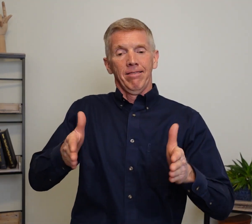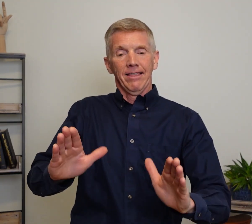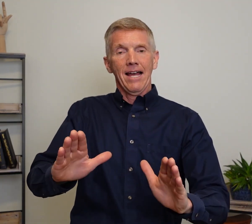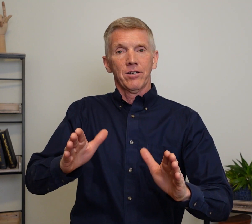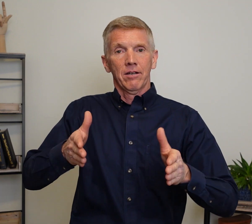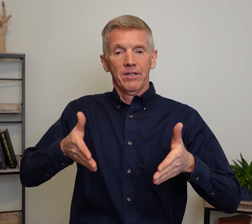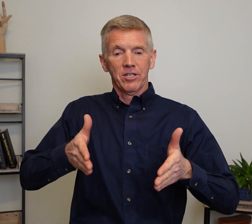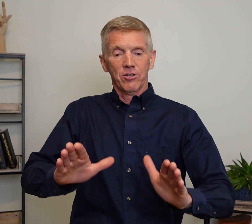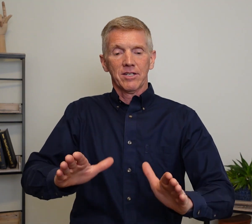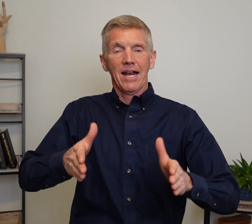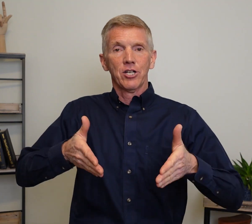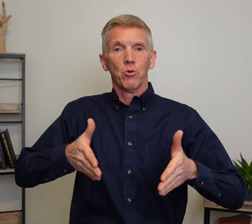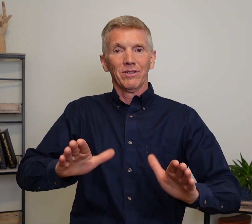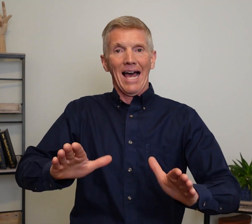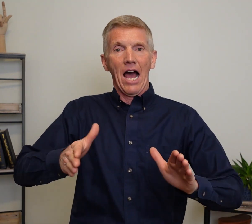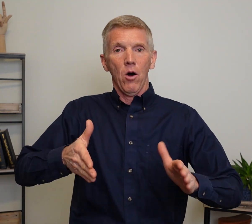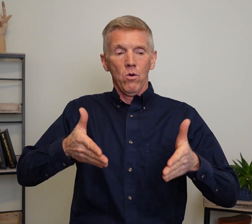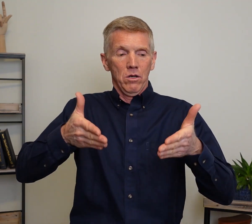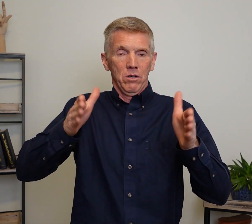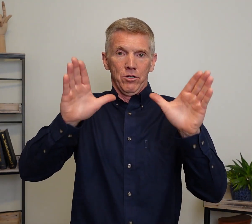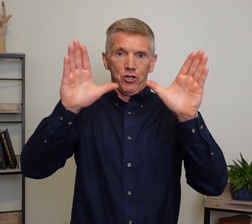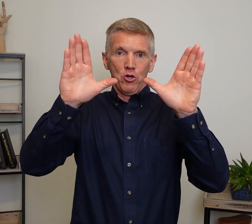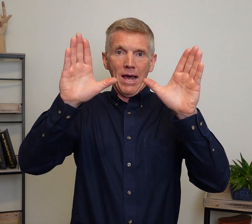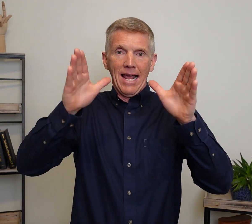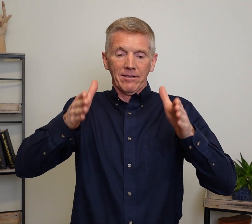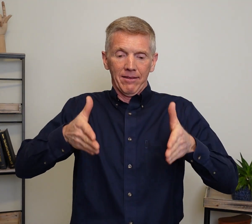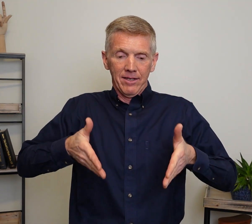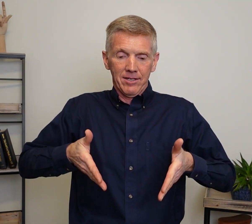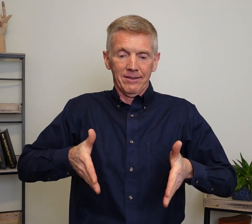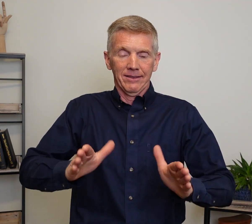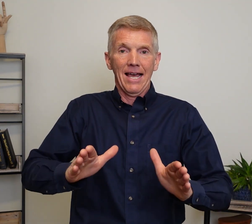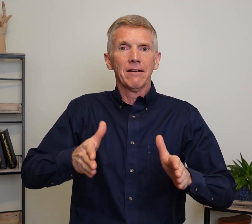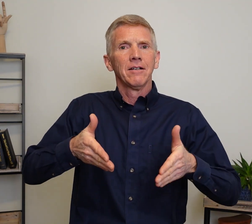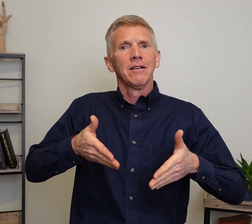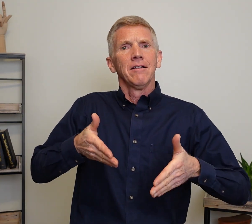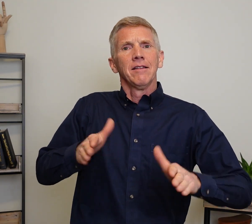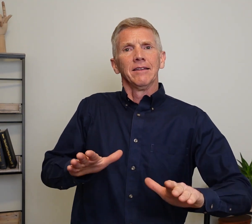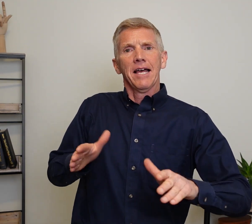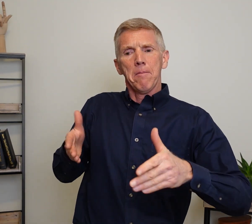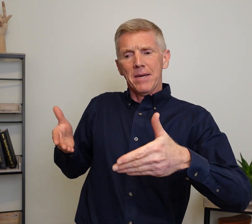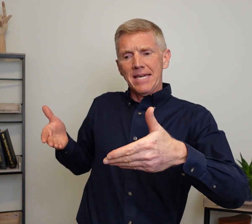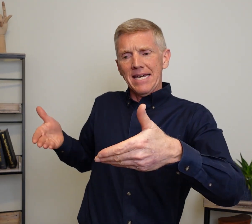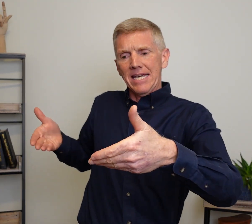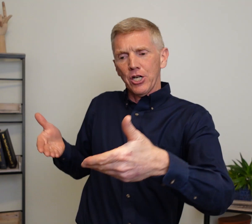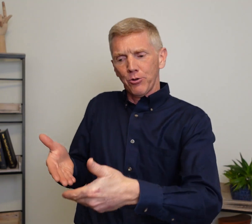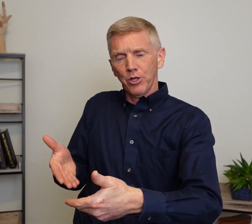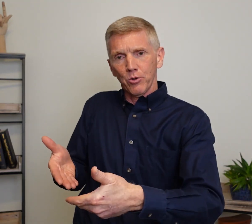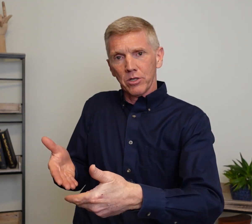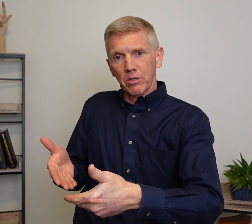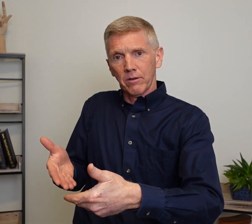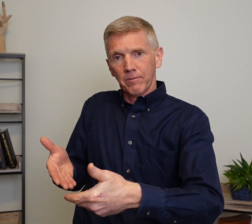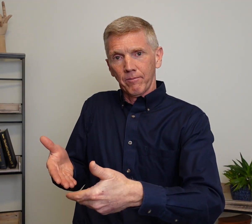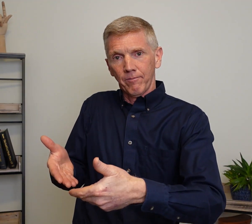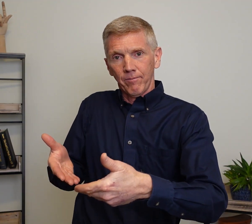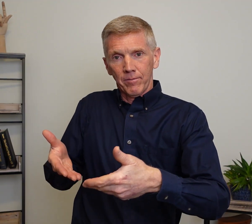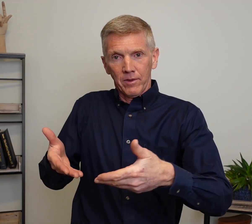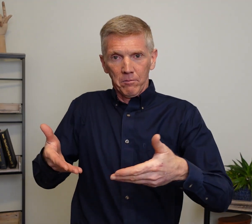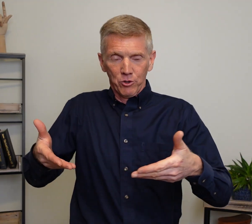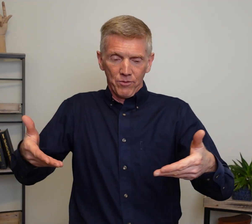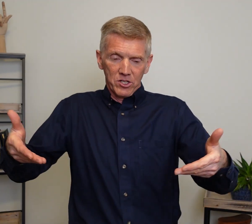Let. This is the sign to allow. Two X hands like this. Let. Let me introduce. I'm going show it this